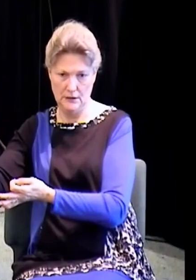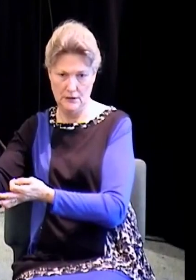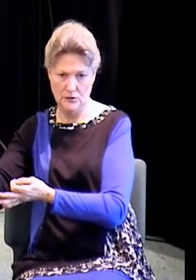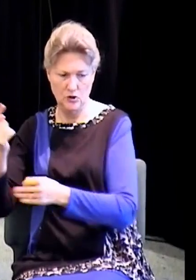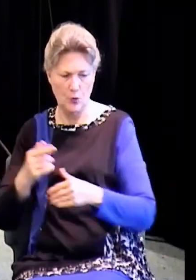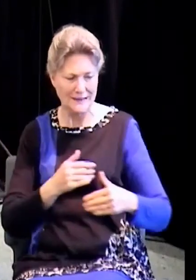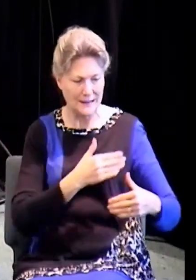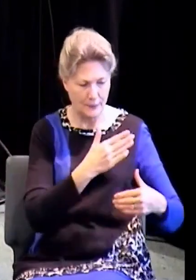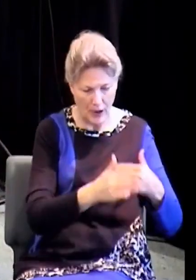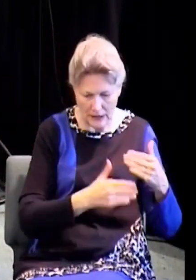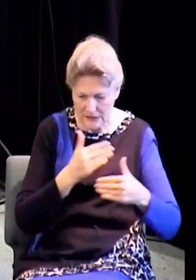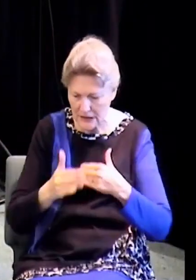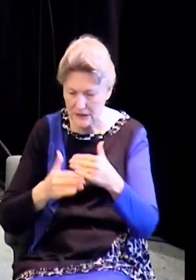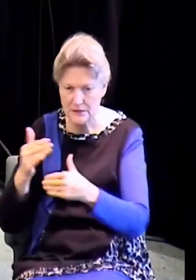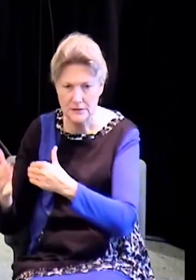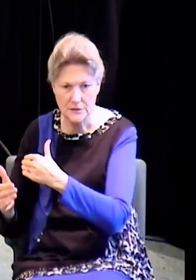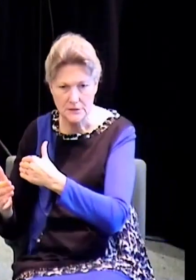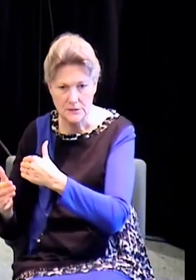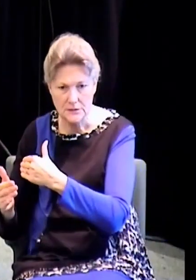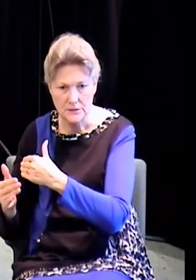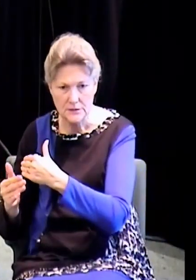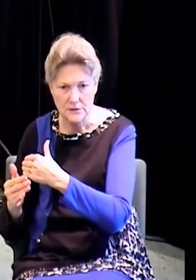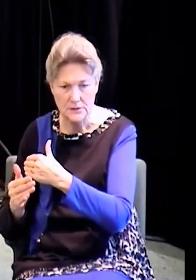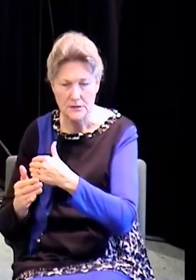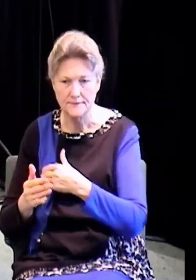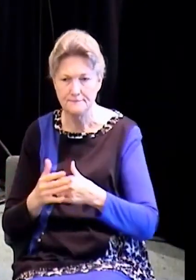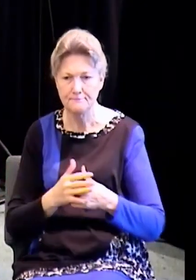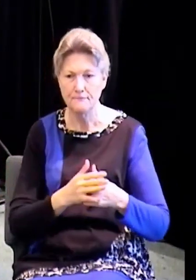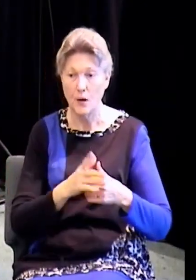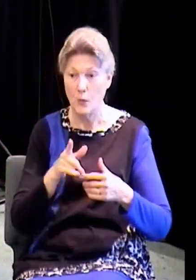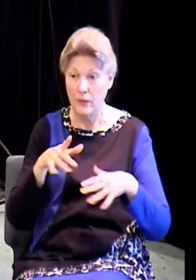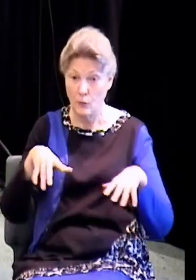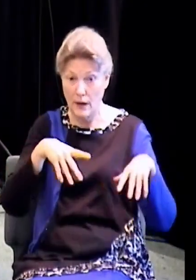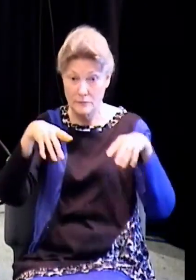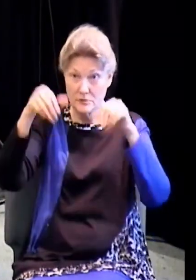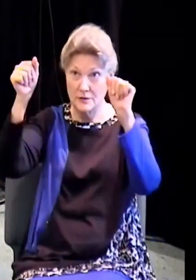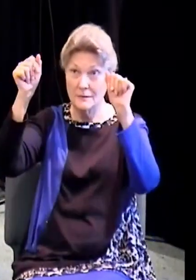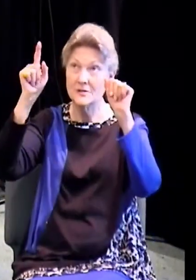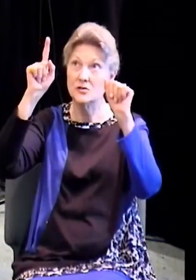operate in the Spirit. And when the rapture comes, He's going to take us, our bodies.